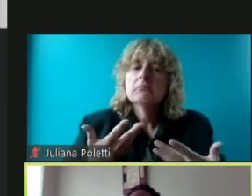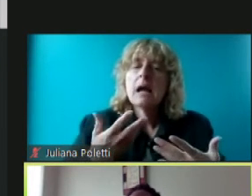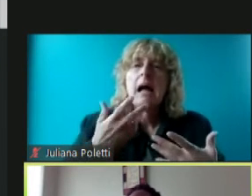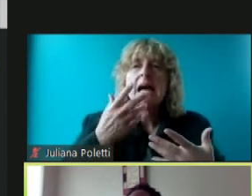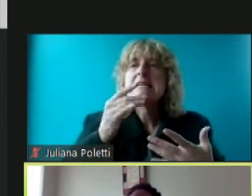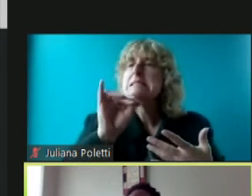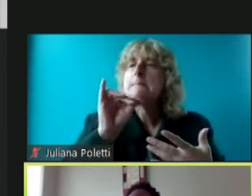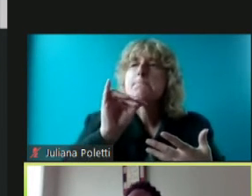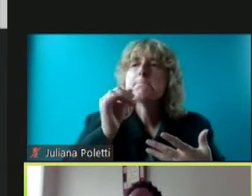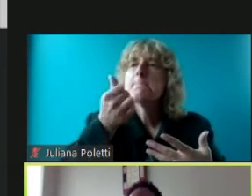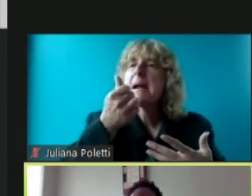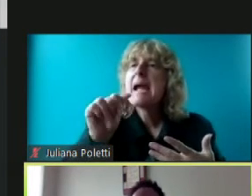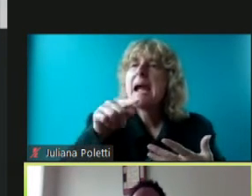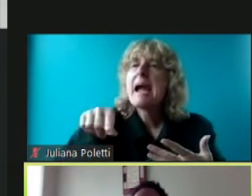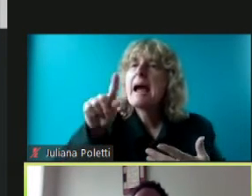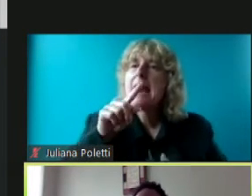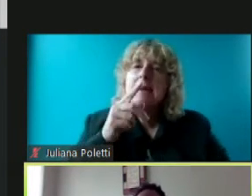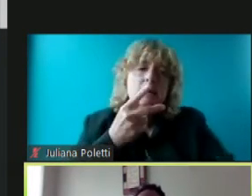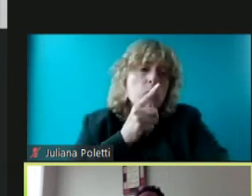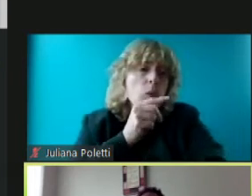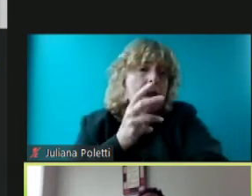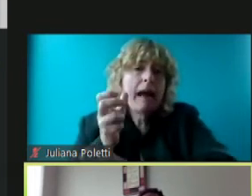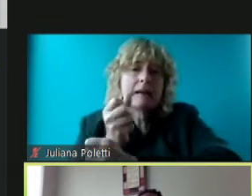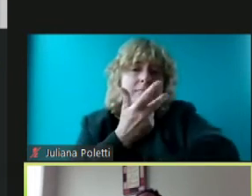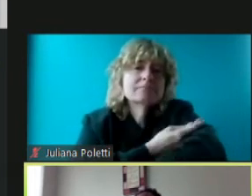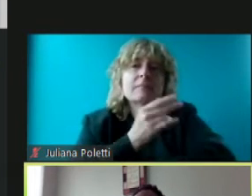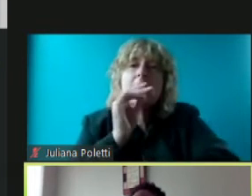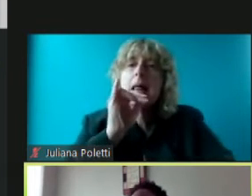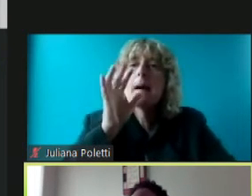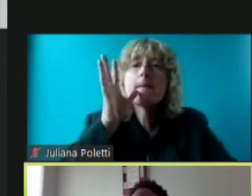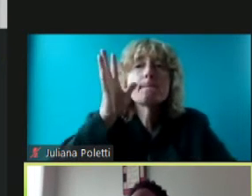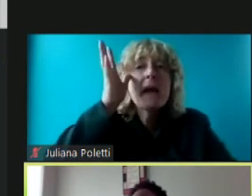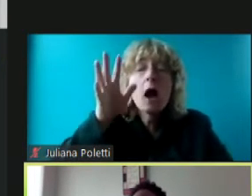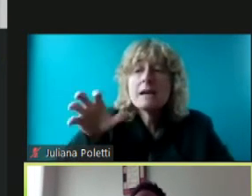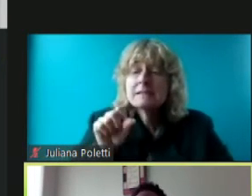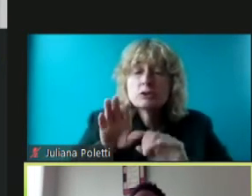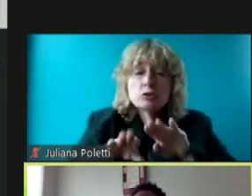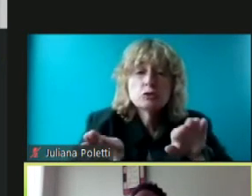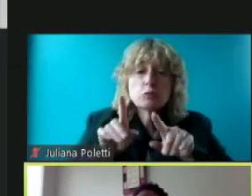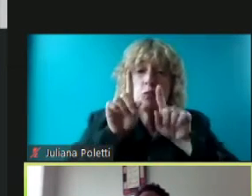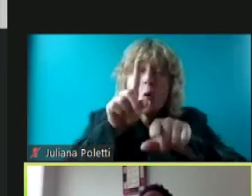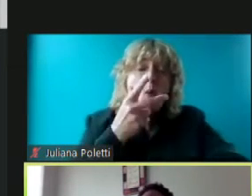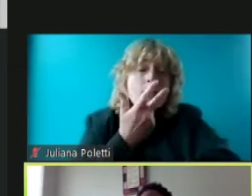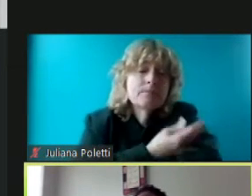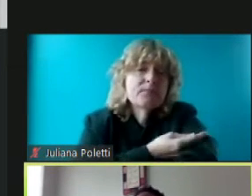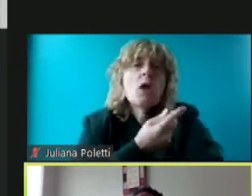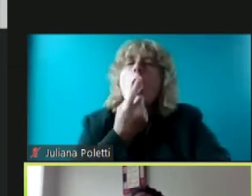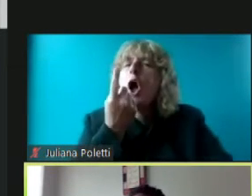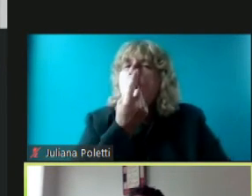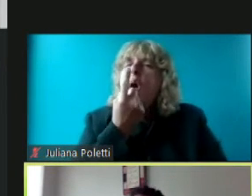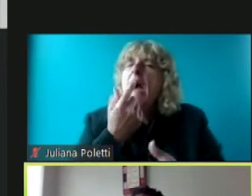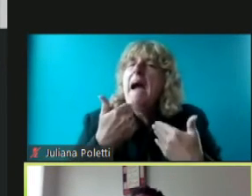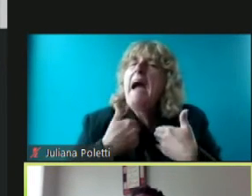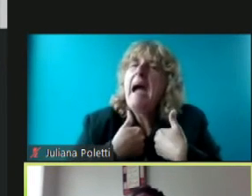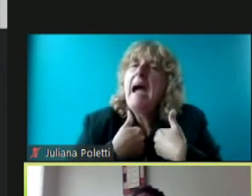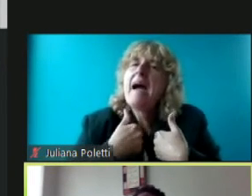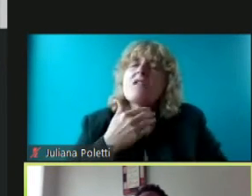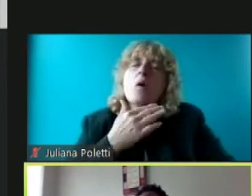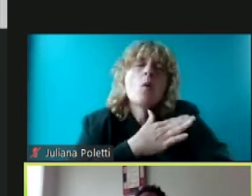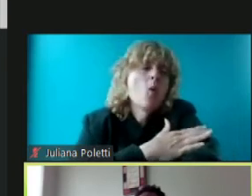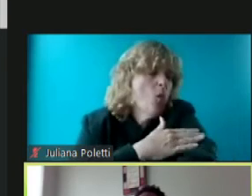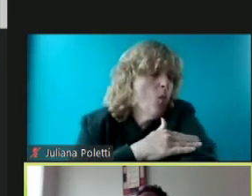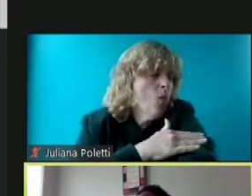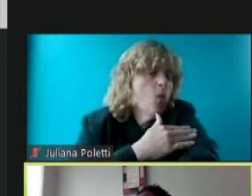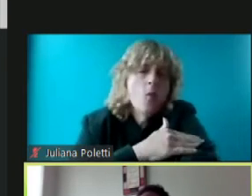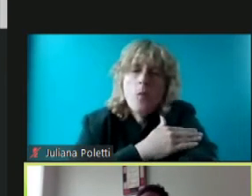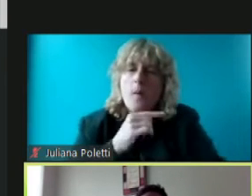dads that have taken their children to get vaccinated for anything that side effect is going to be some pain at these